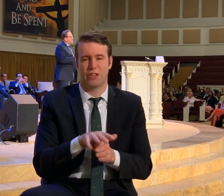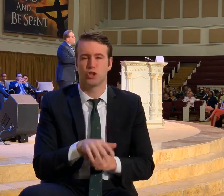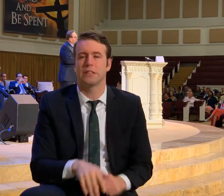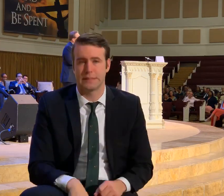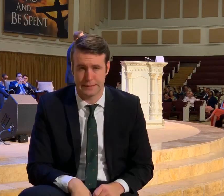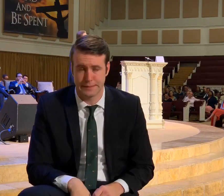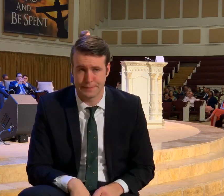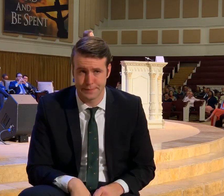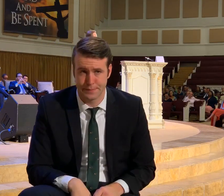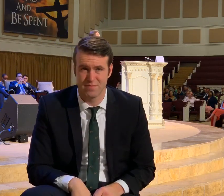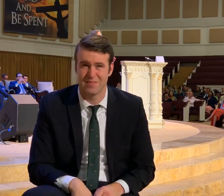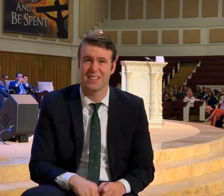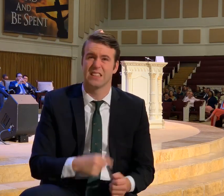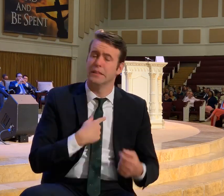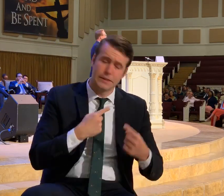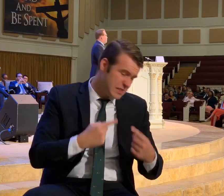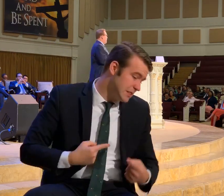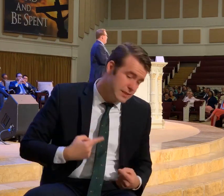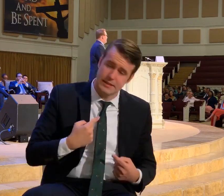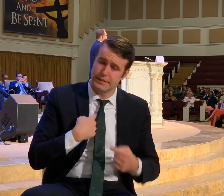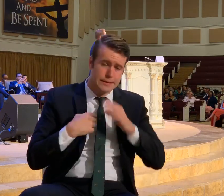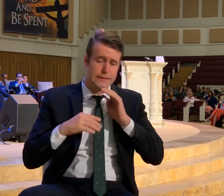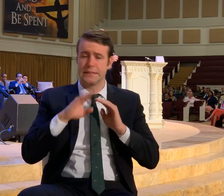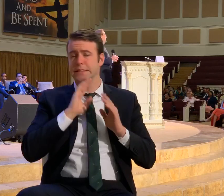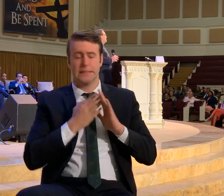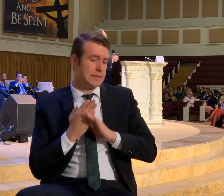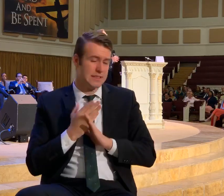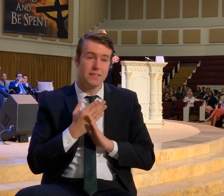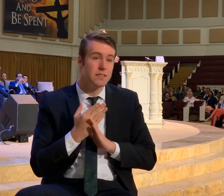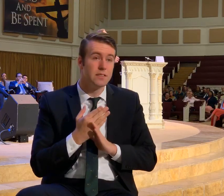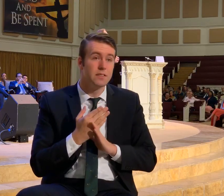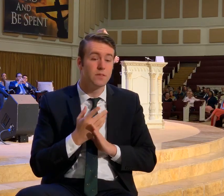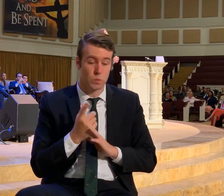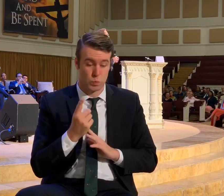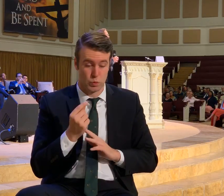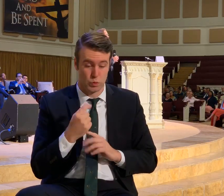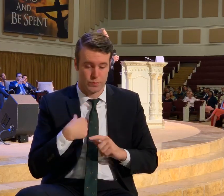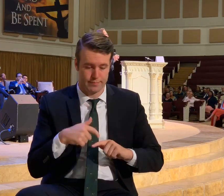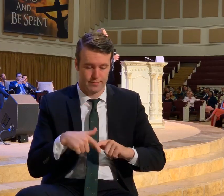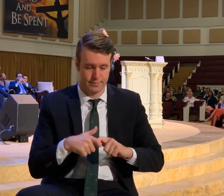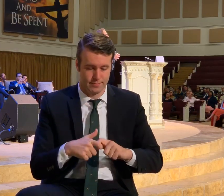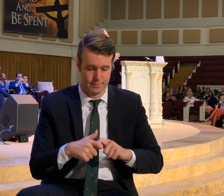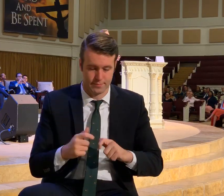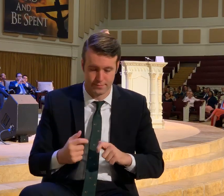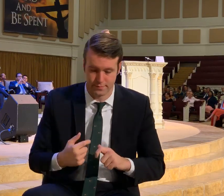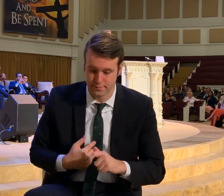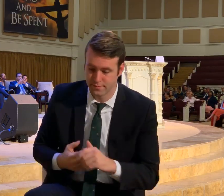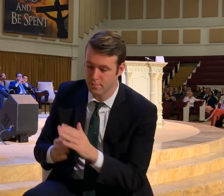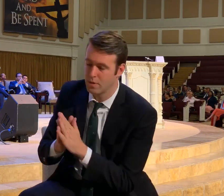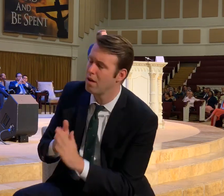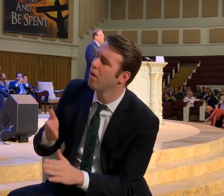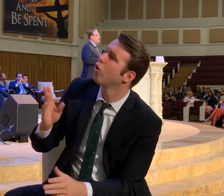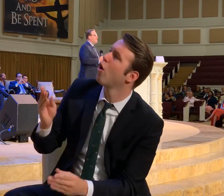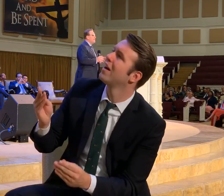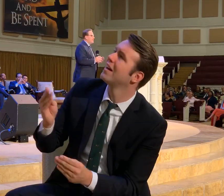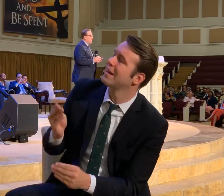So if you're in one of those seasons. Here's how you pray. God. Give me grace.